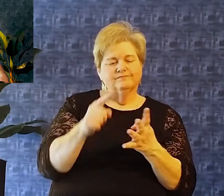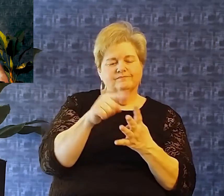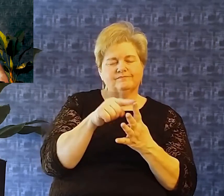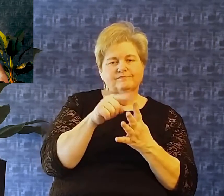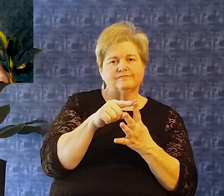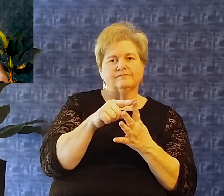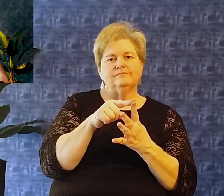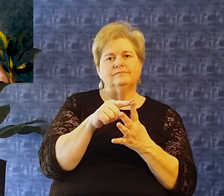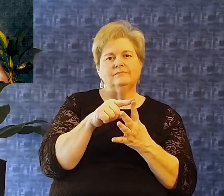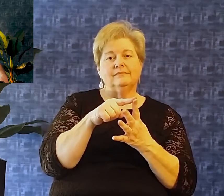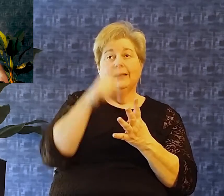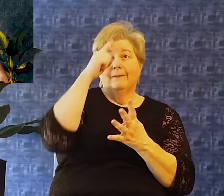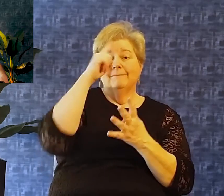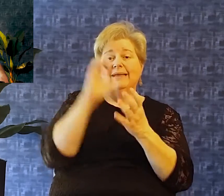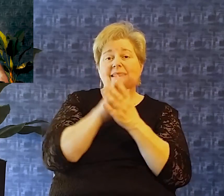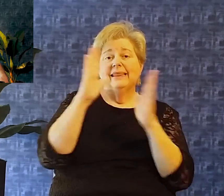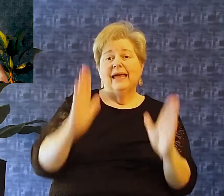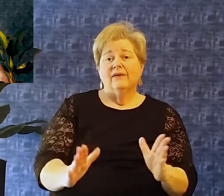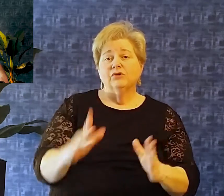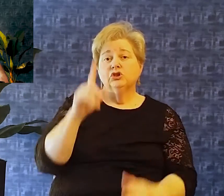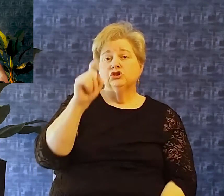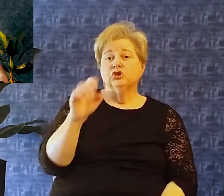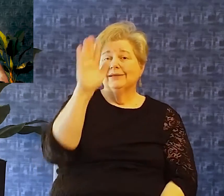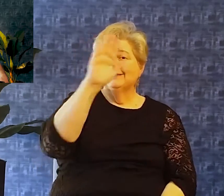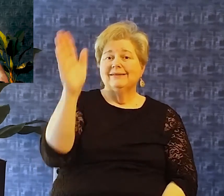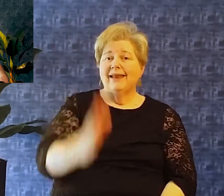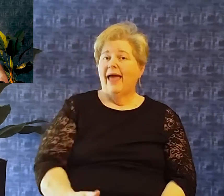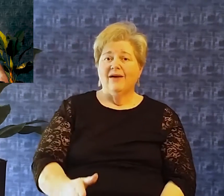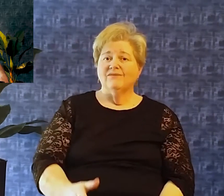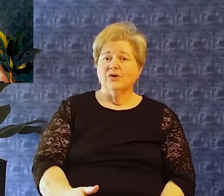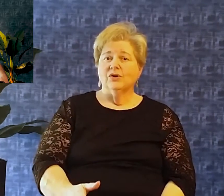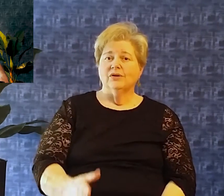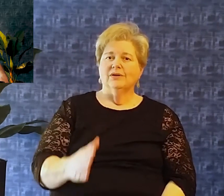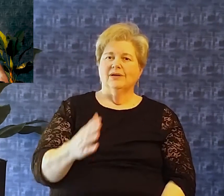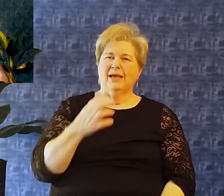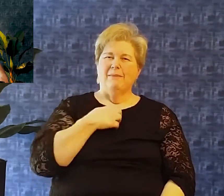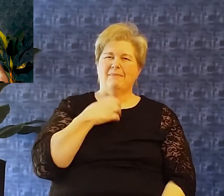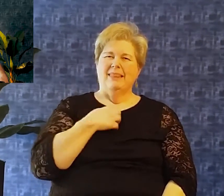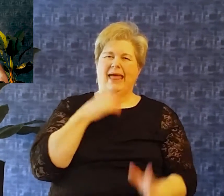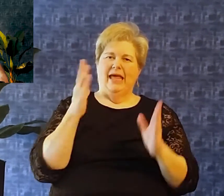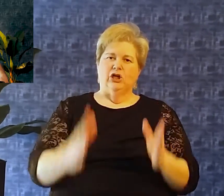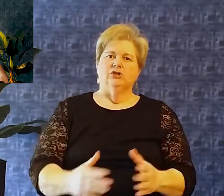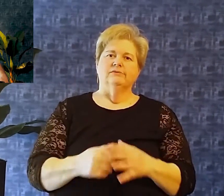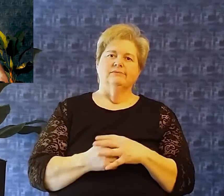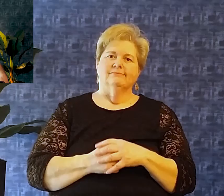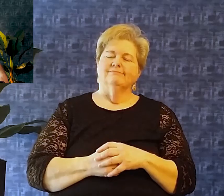Number one Believers should never be whiners